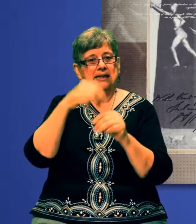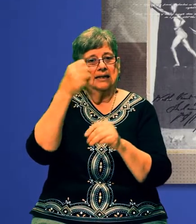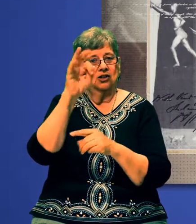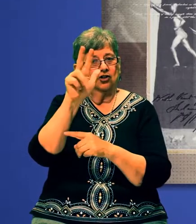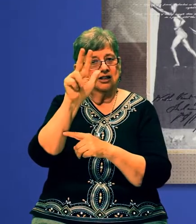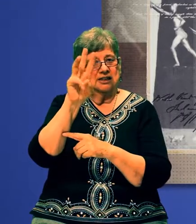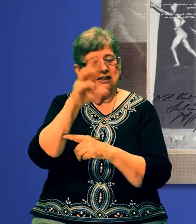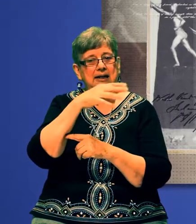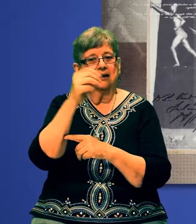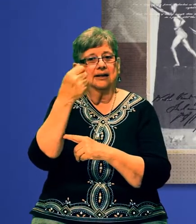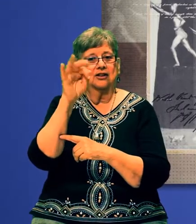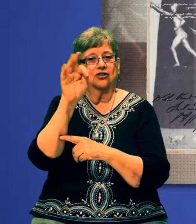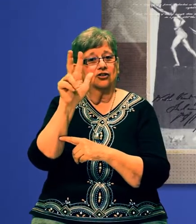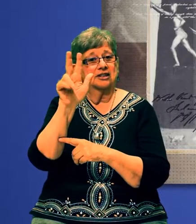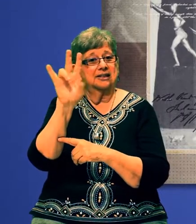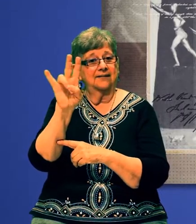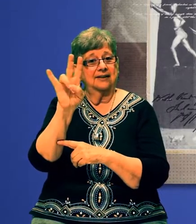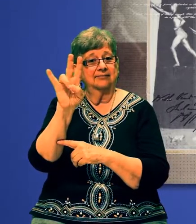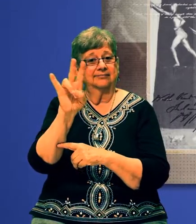1937.